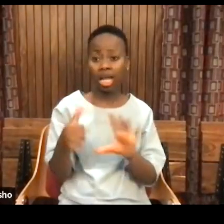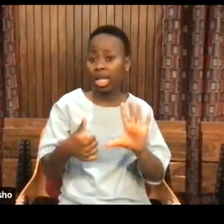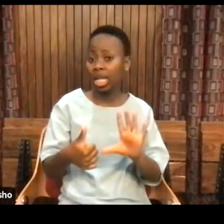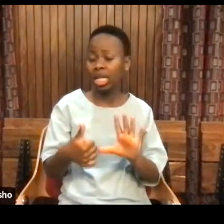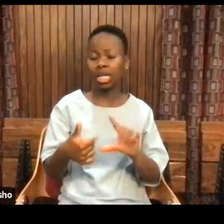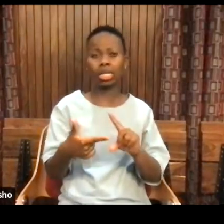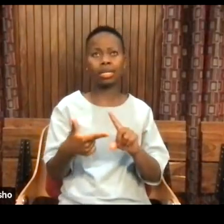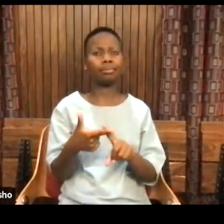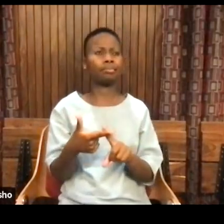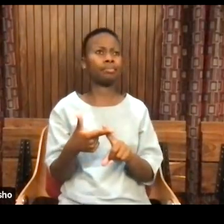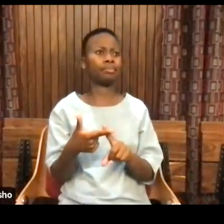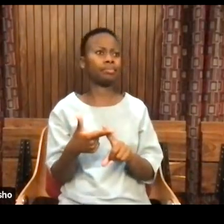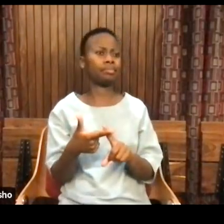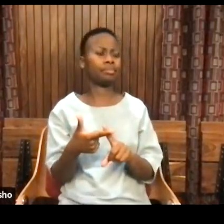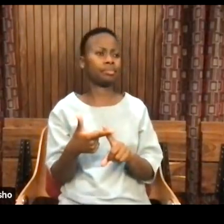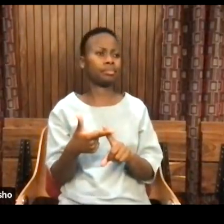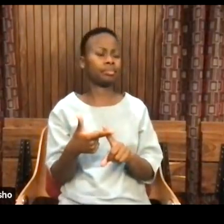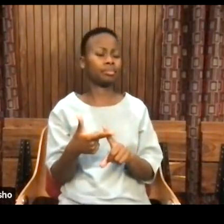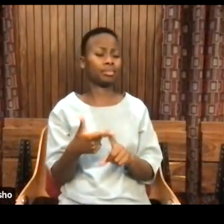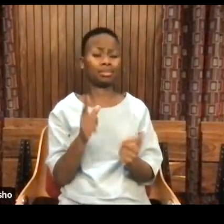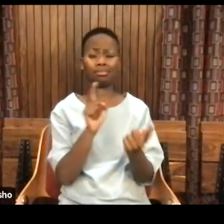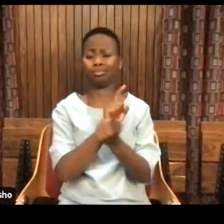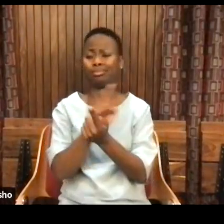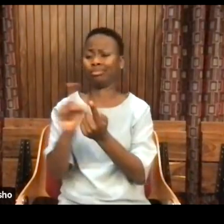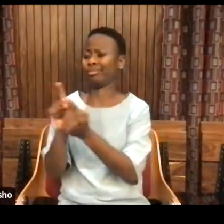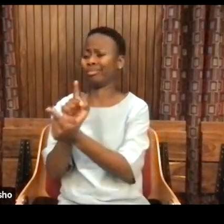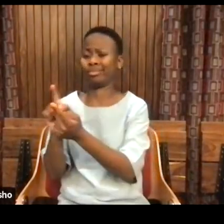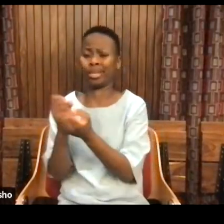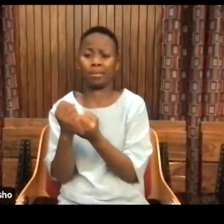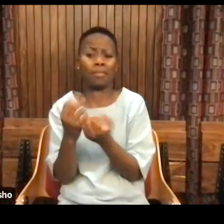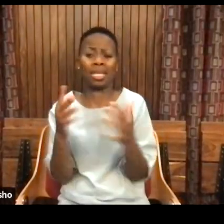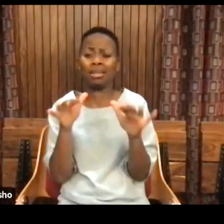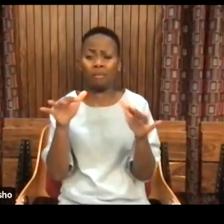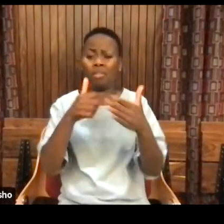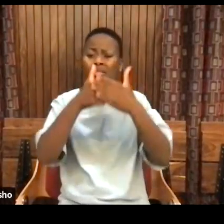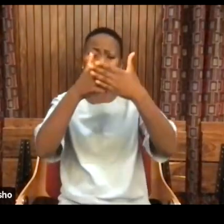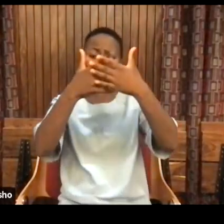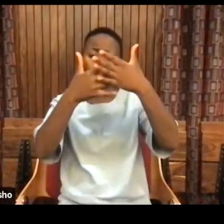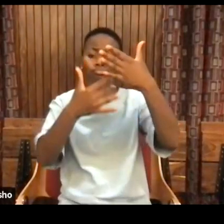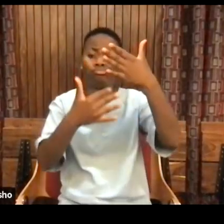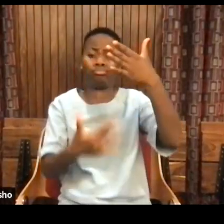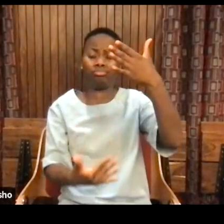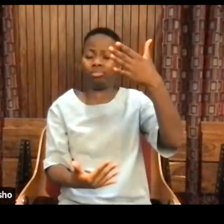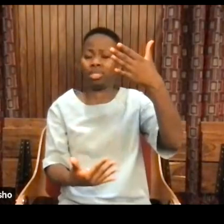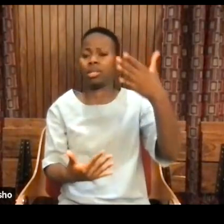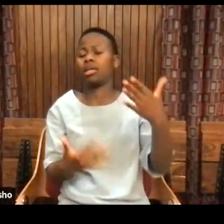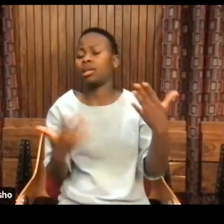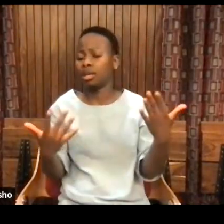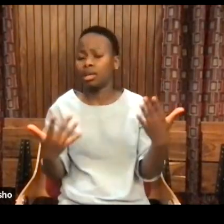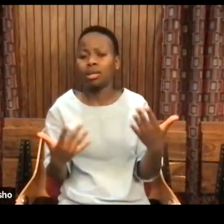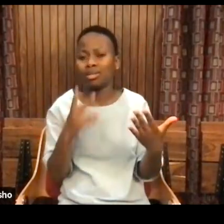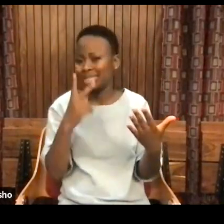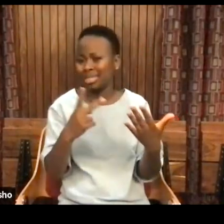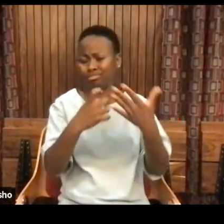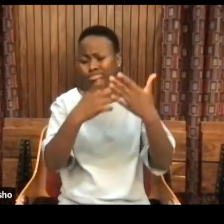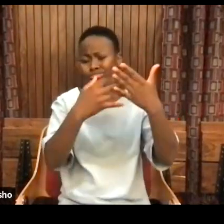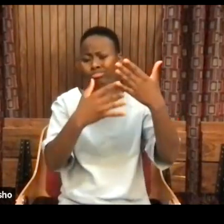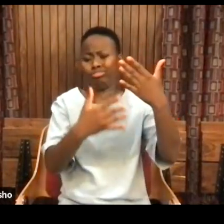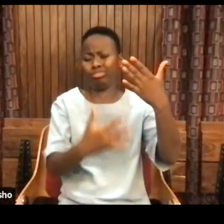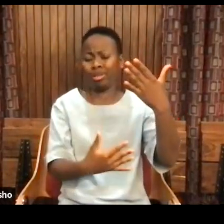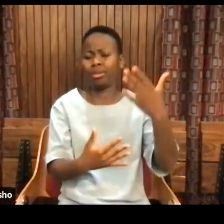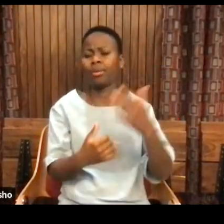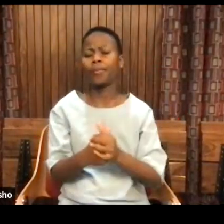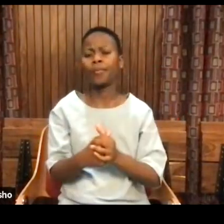I met people from, I mean, the list just kept going, different, you know, Dominica, and